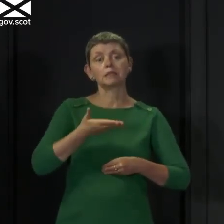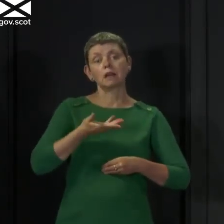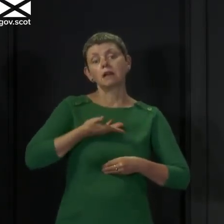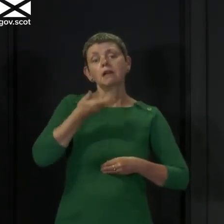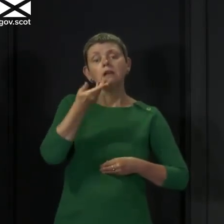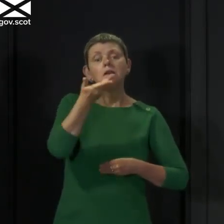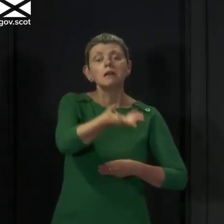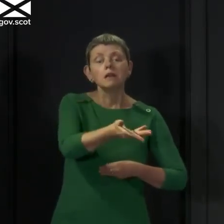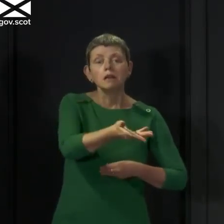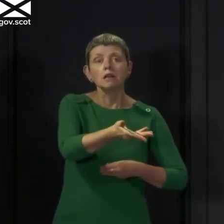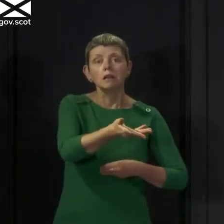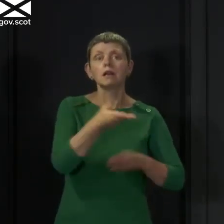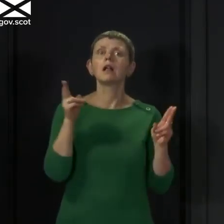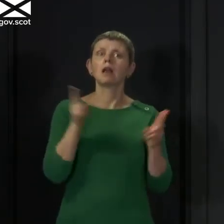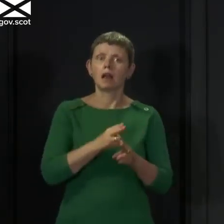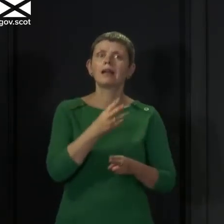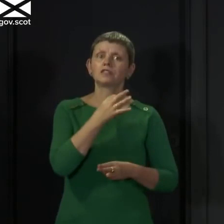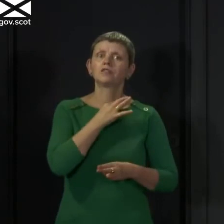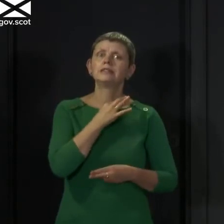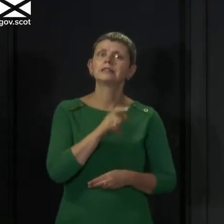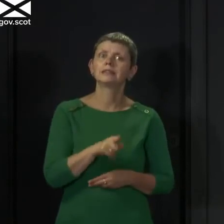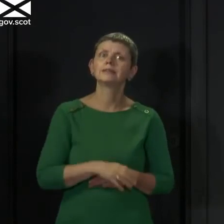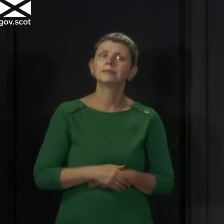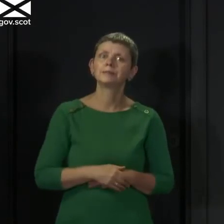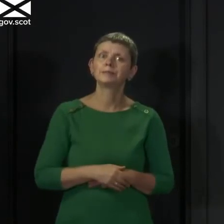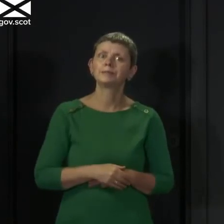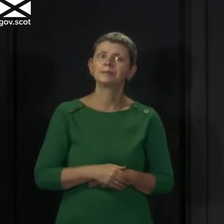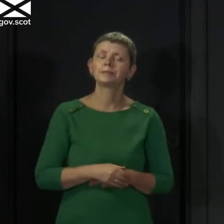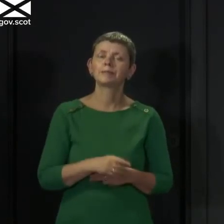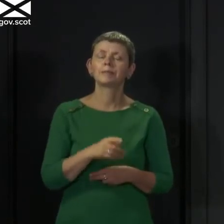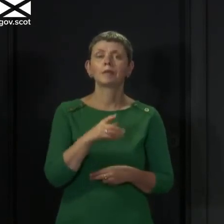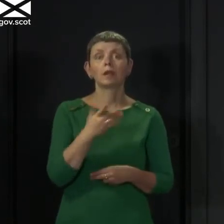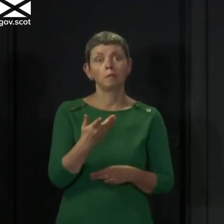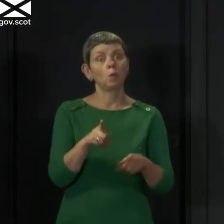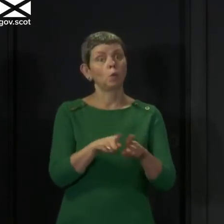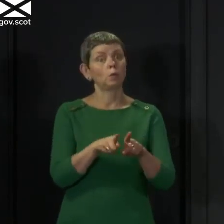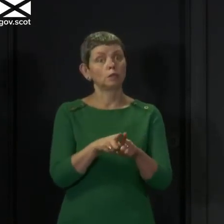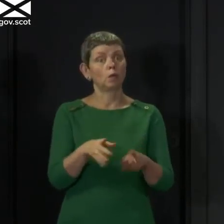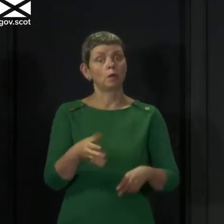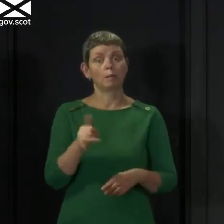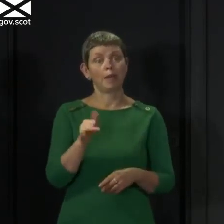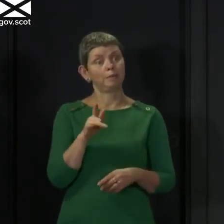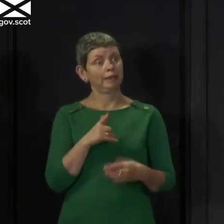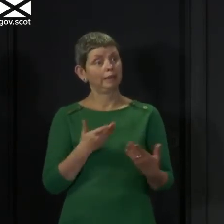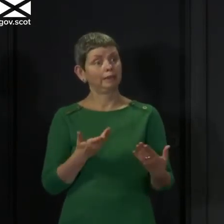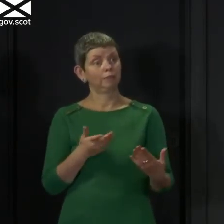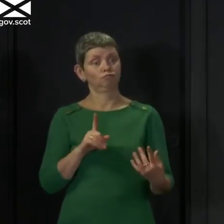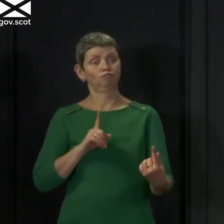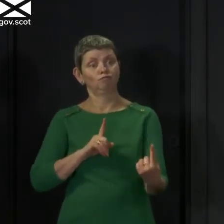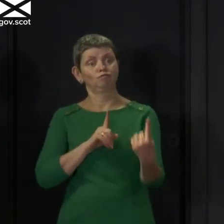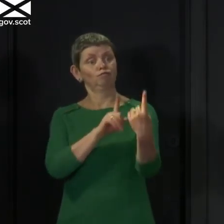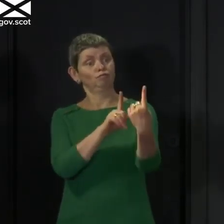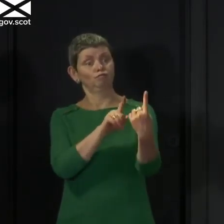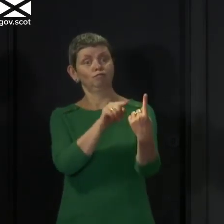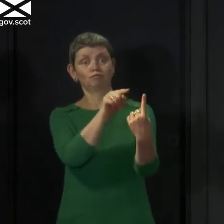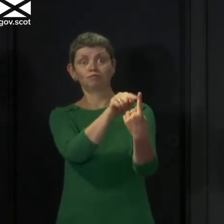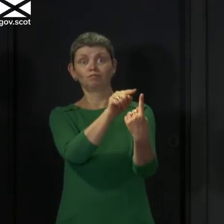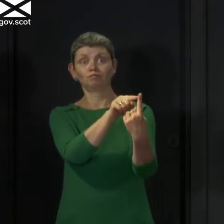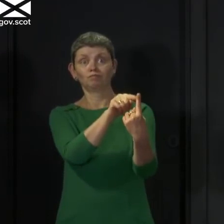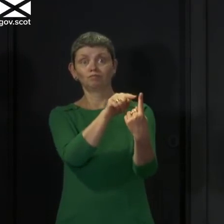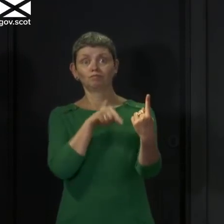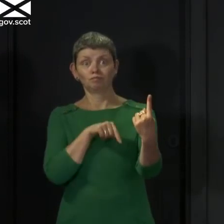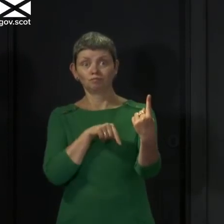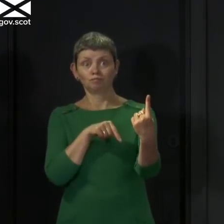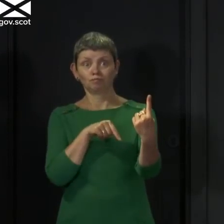virus to somebody else. And the other side of that is if somebody that you are coming into close proximity